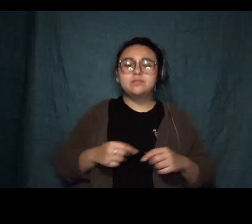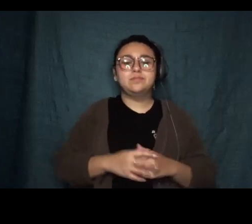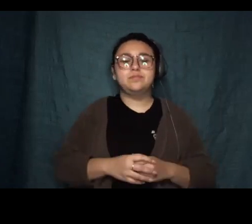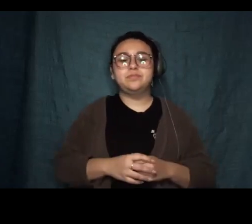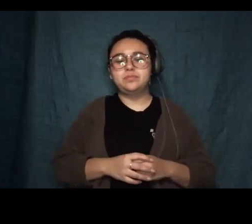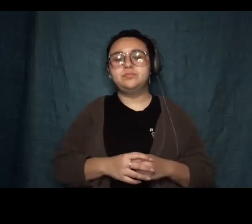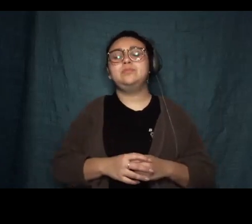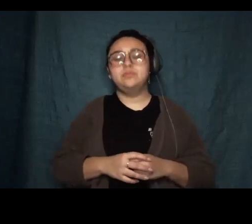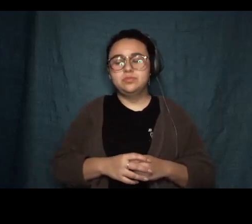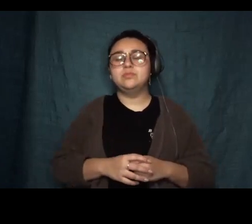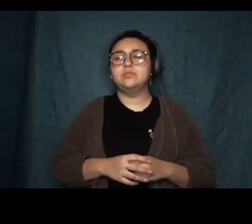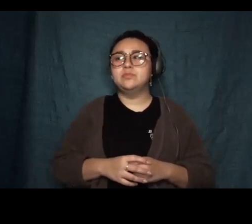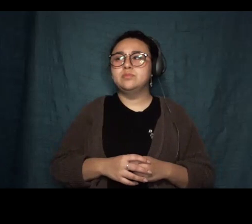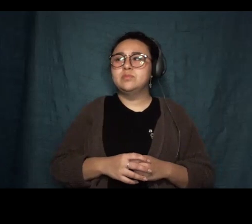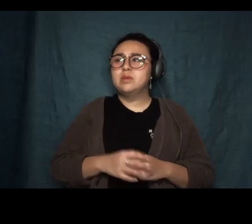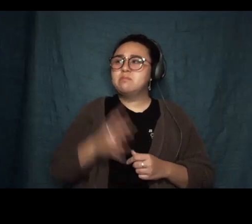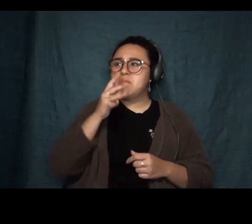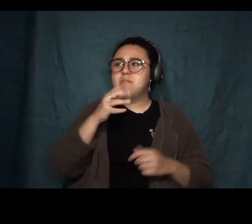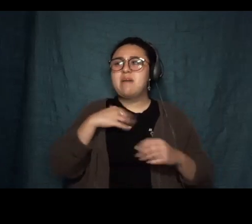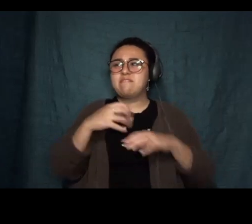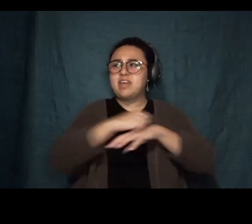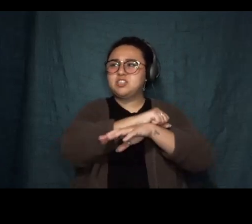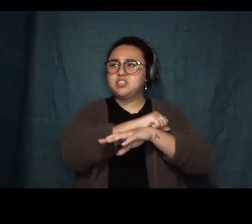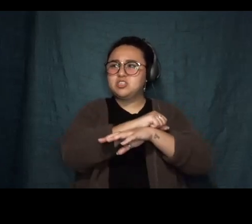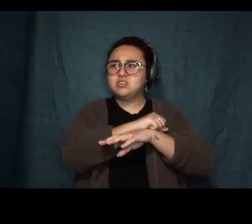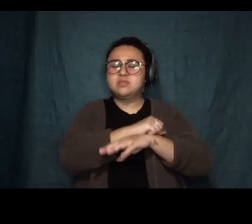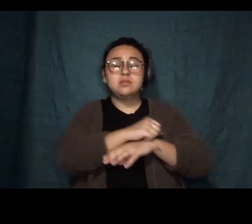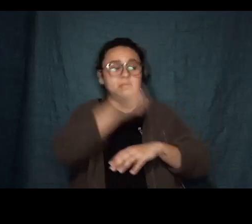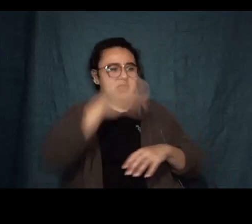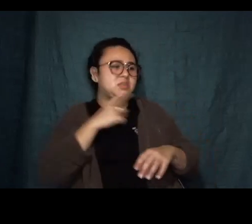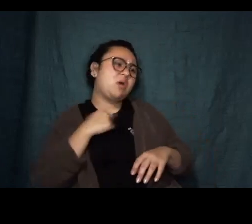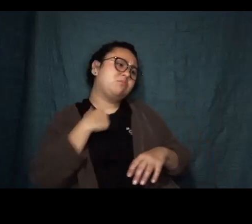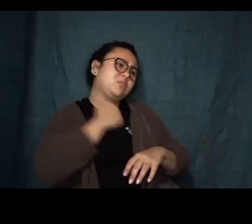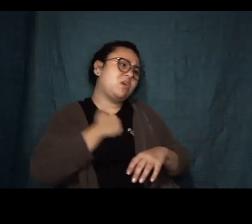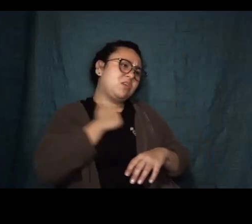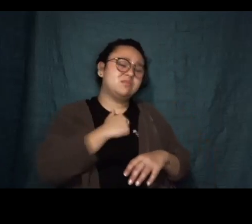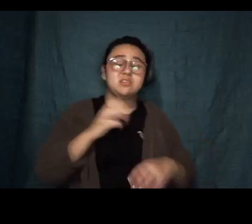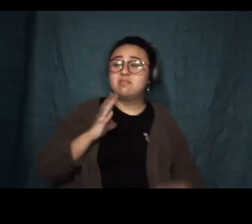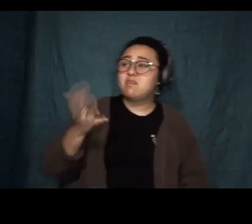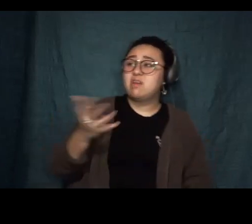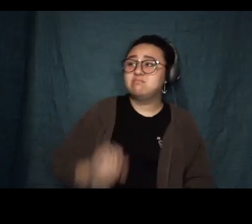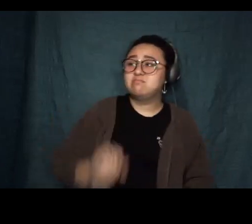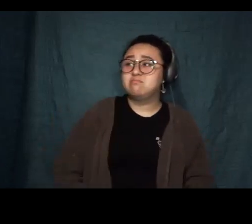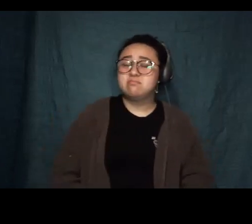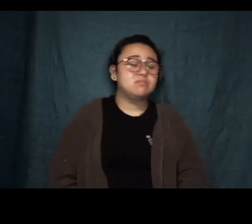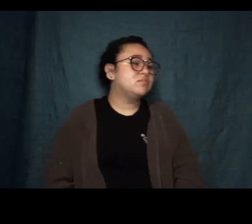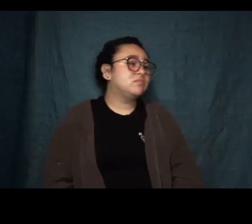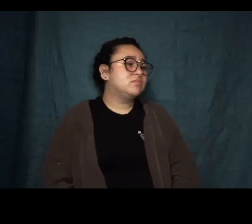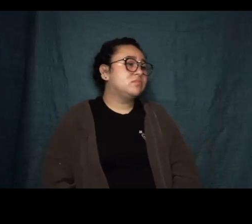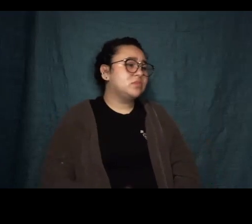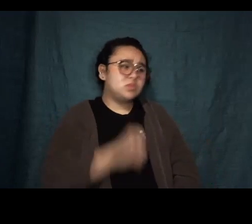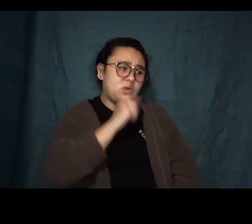across her abdomen. I'm sorry, he said, placing a palm on her stomach. It's fine, she said. You don't have to pretend it's okay, he said.